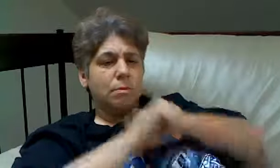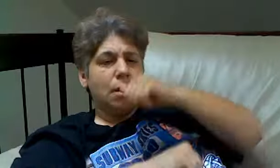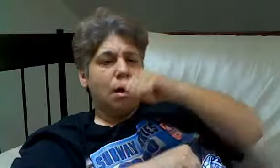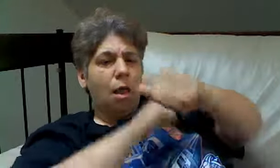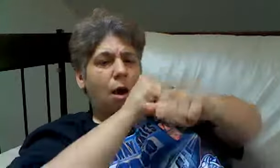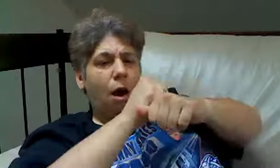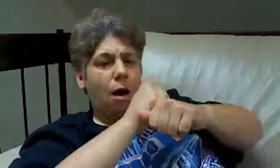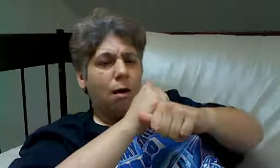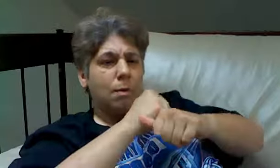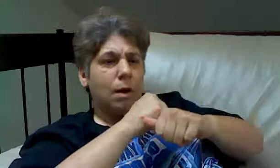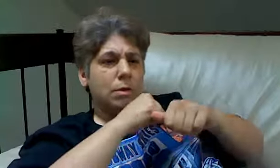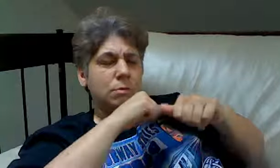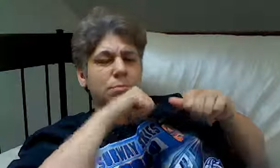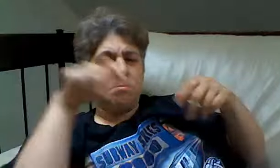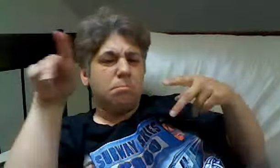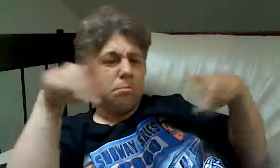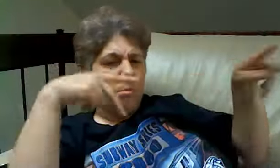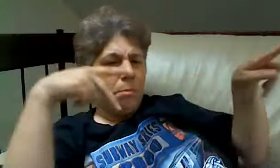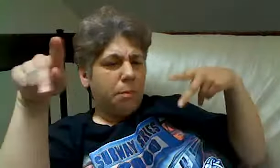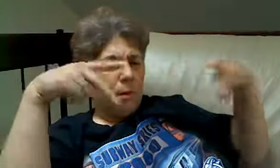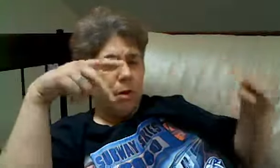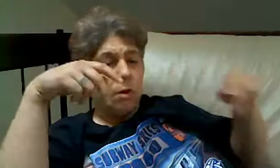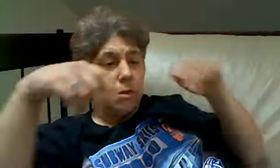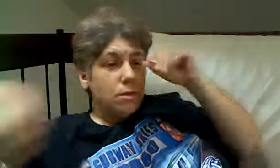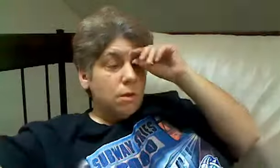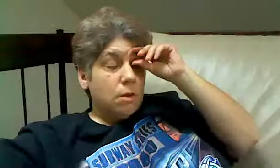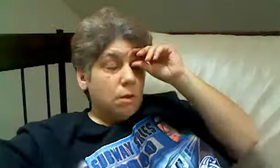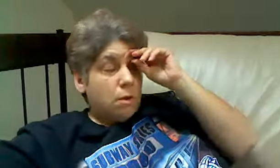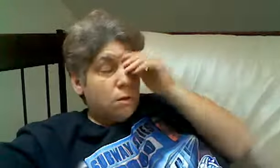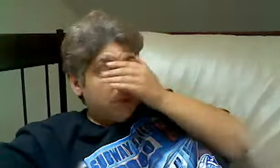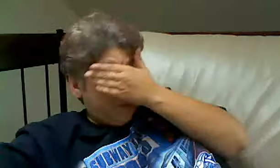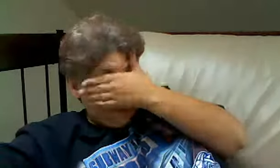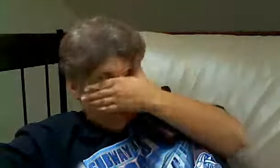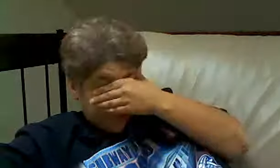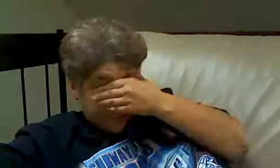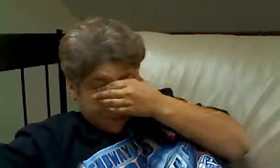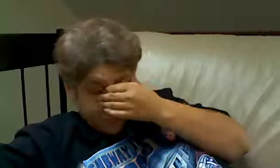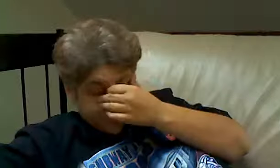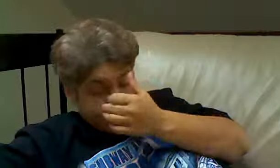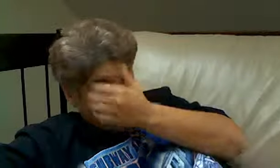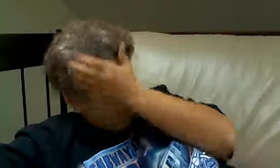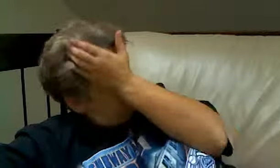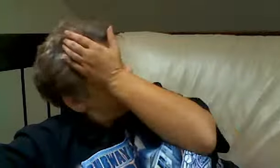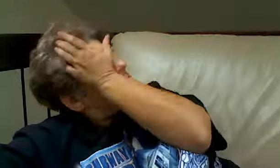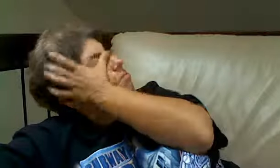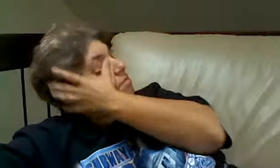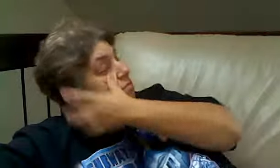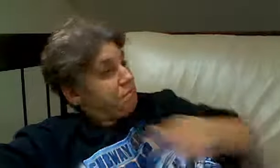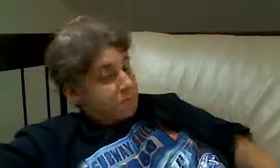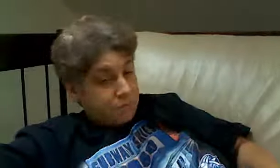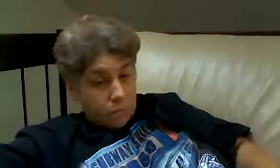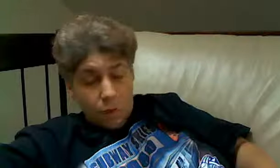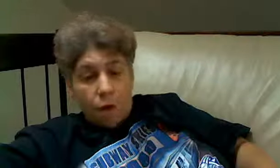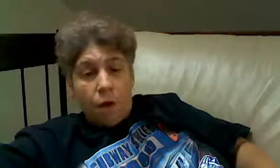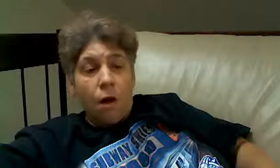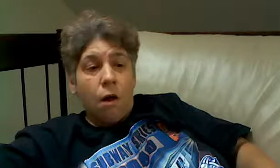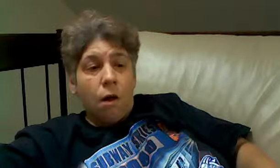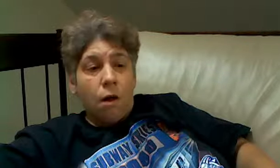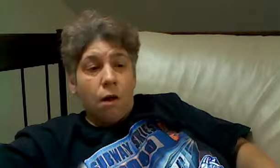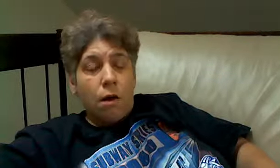Tell me how much I got. I'm happy, honey. Look, I got a little going away here for you. Oh! This is not extraordinary jewelry, honey. This is an old family heirloom.